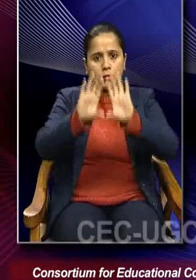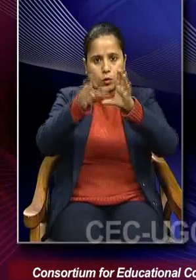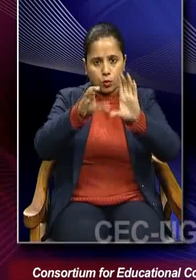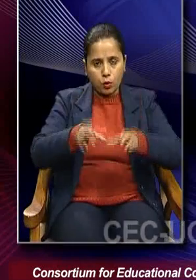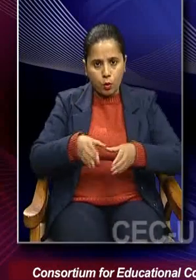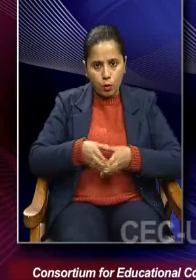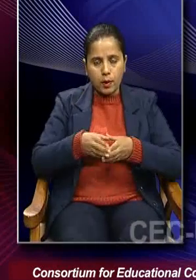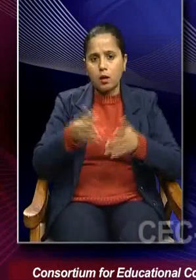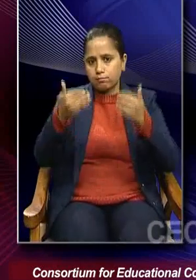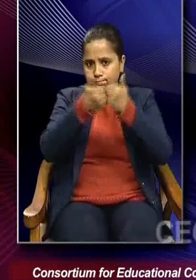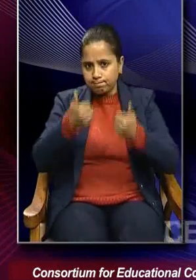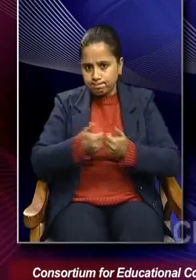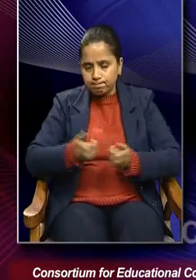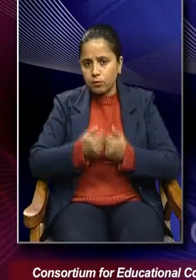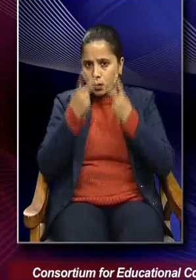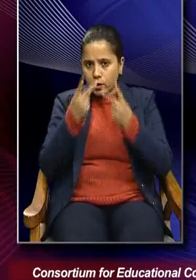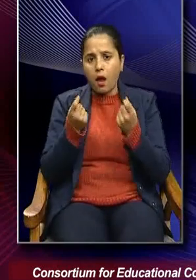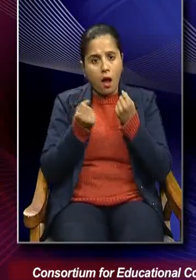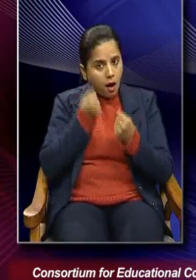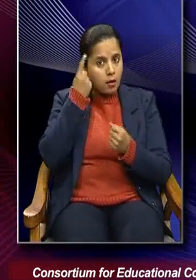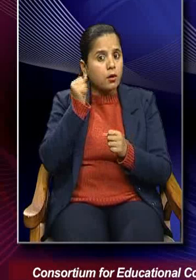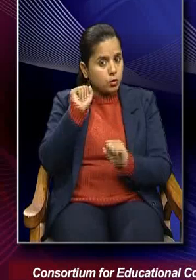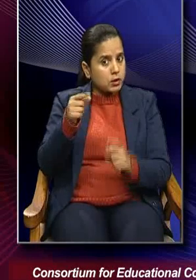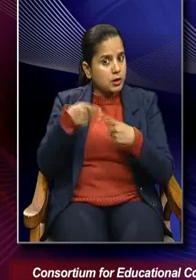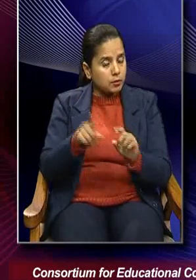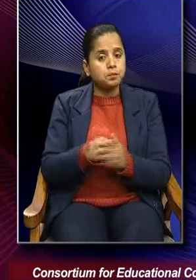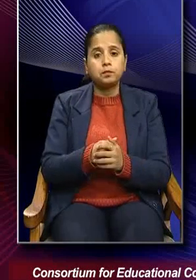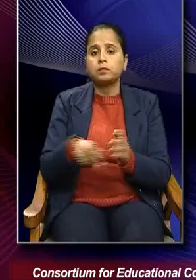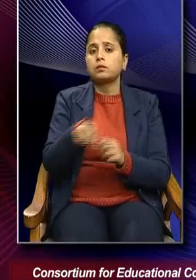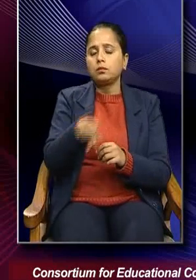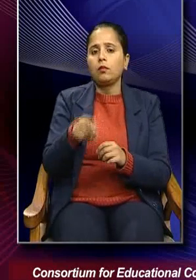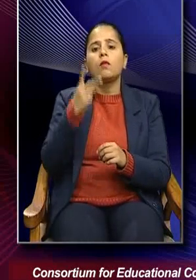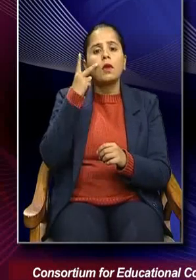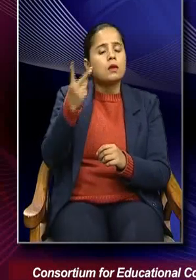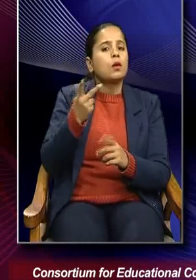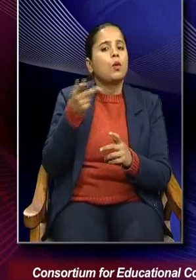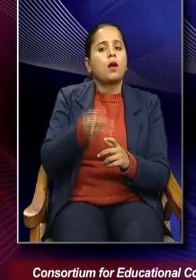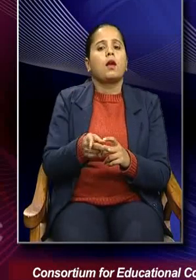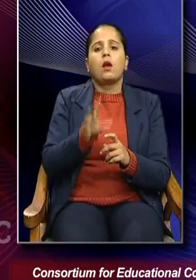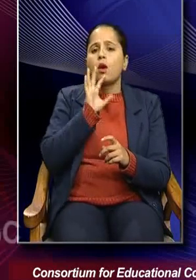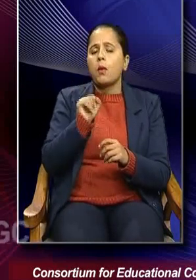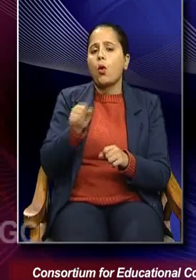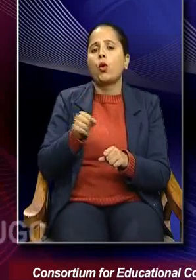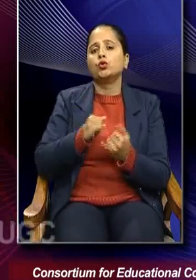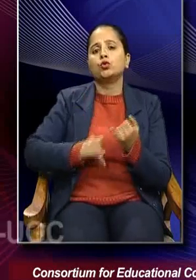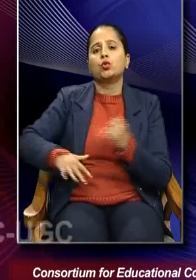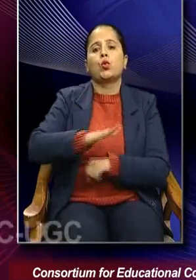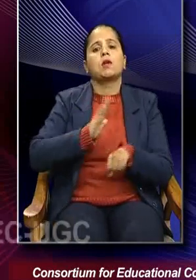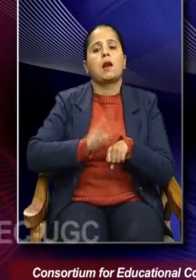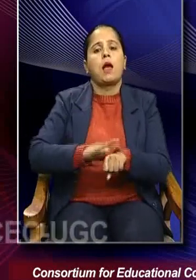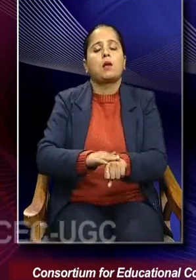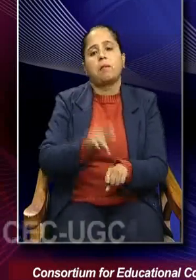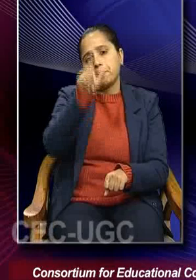and classification. So, therefore, it becomes a particular social experience of an